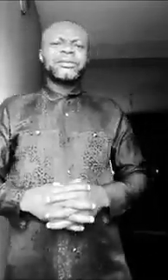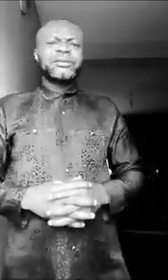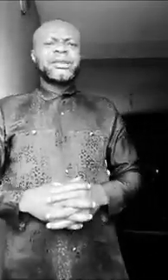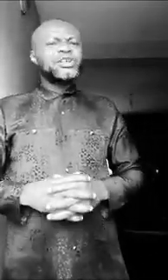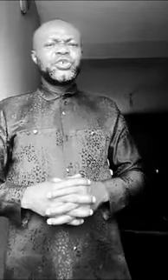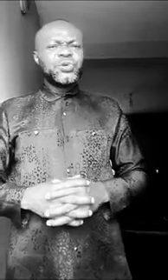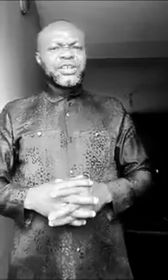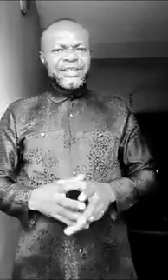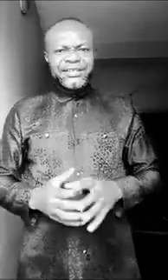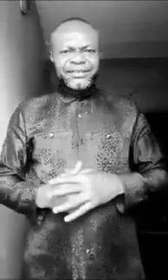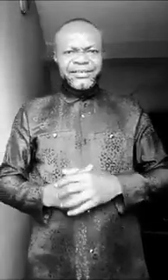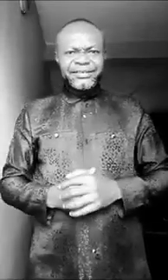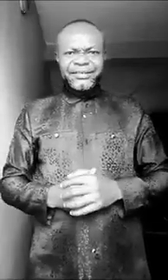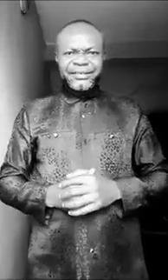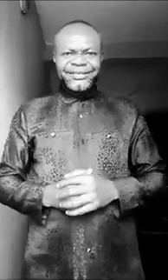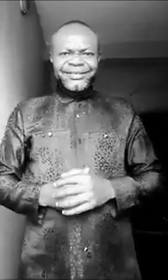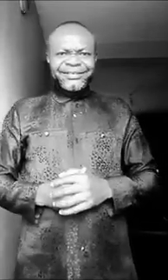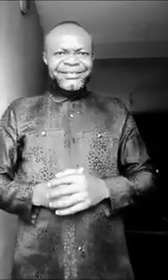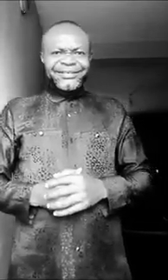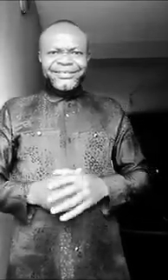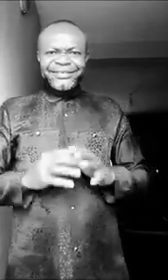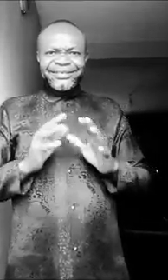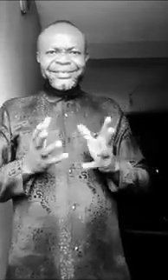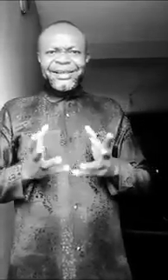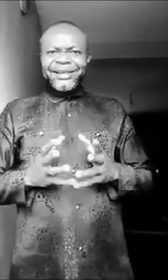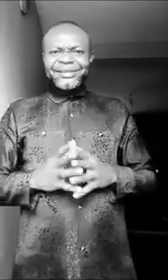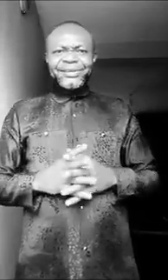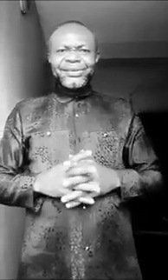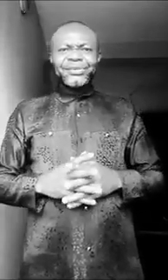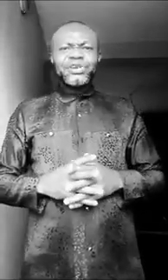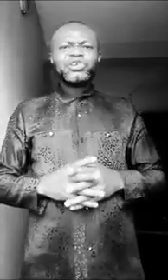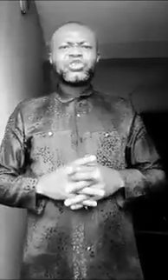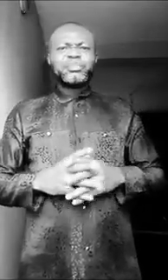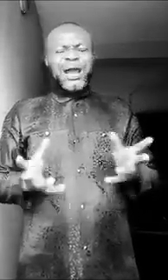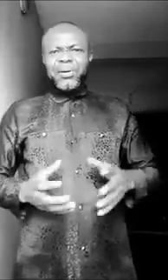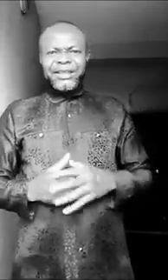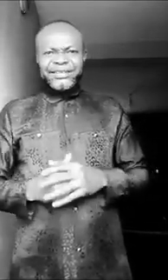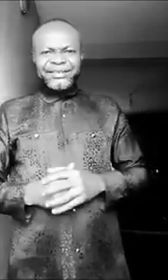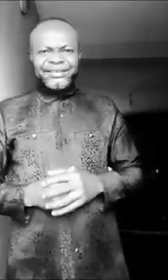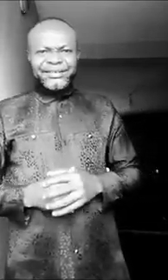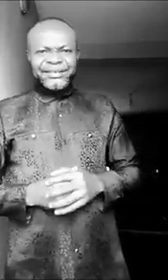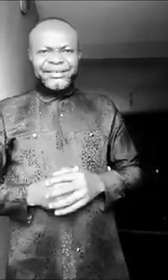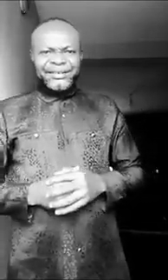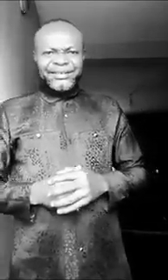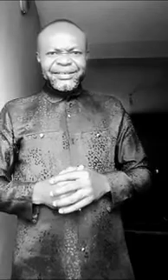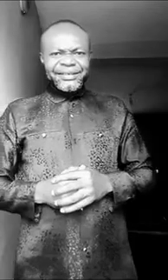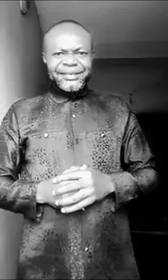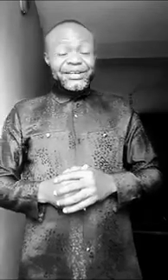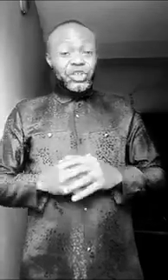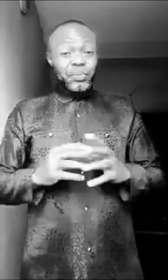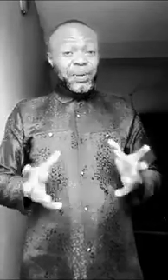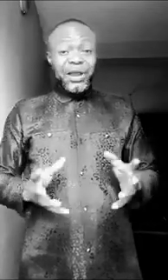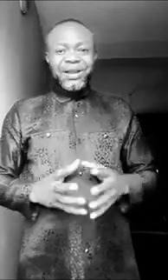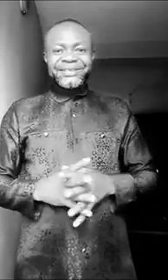That shows that there is some powers. There is some powers